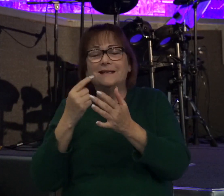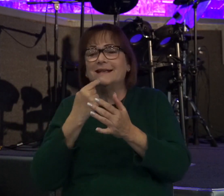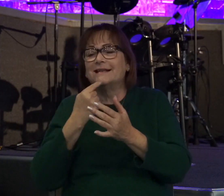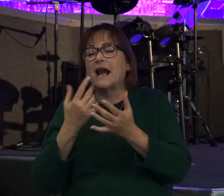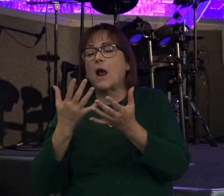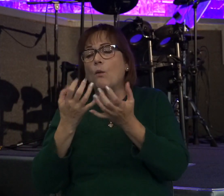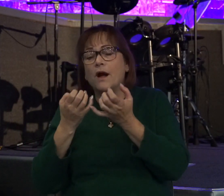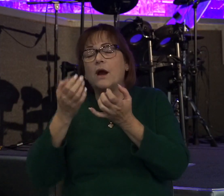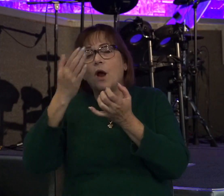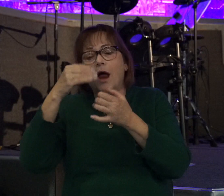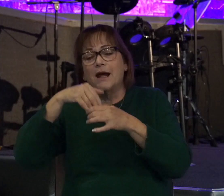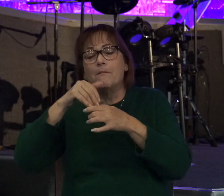God in my home too.